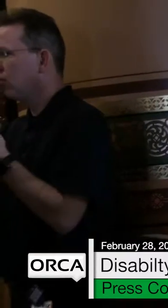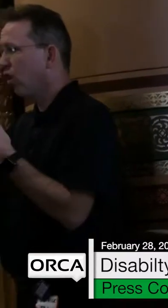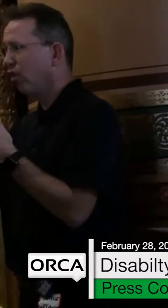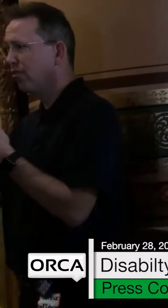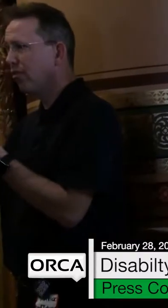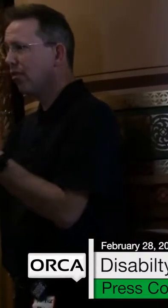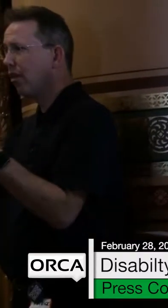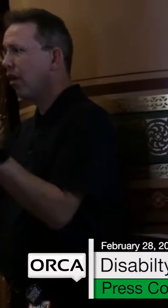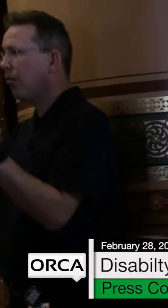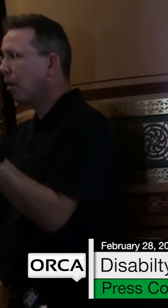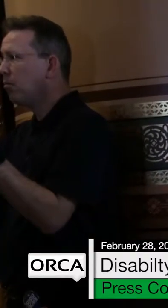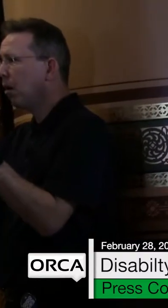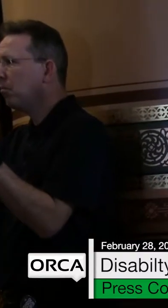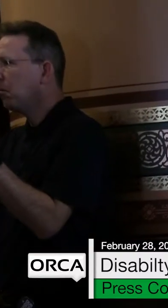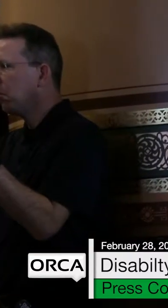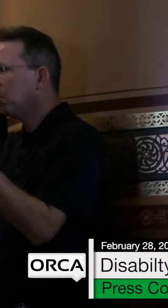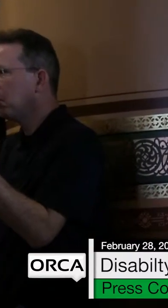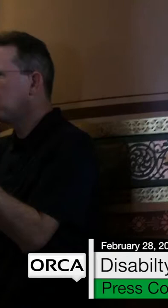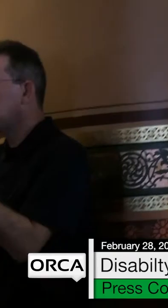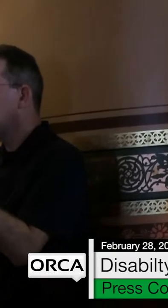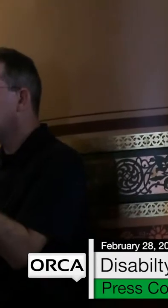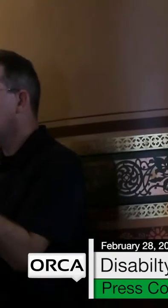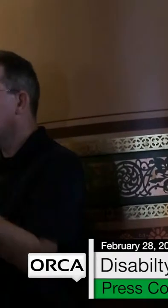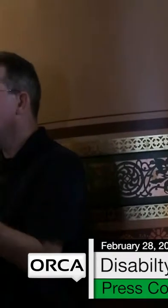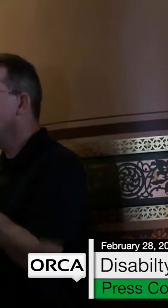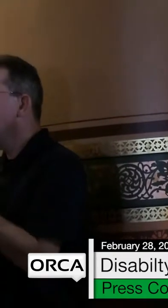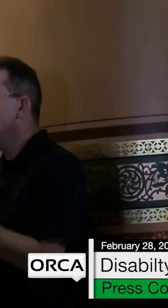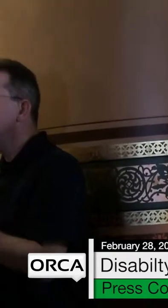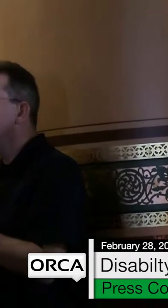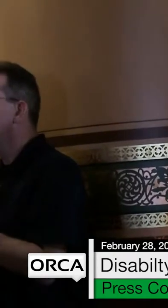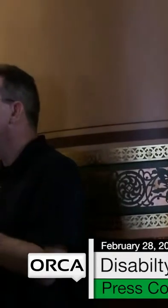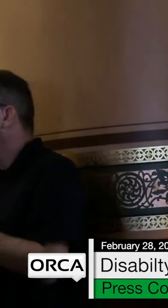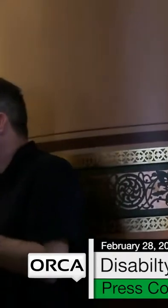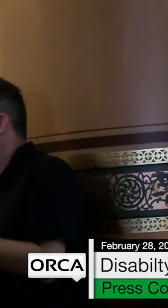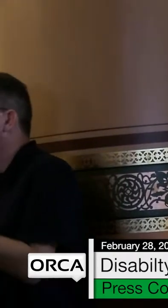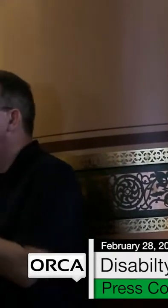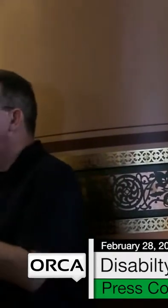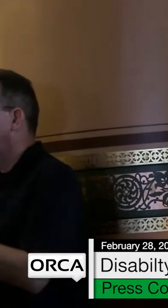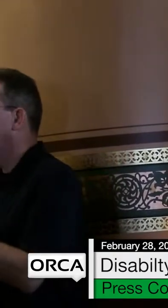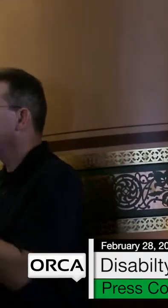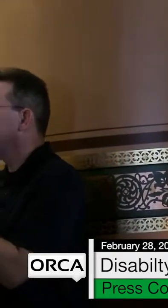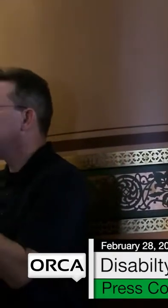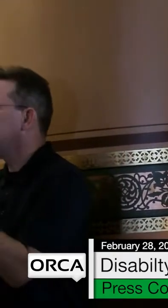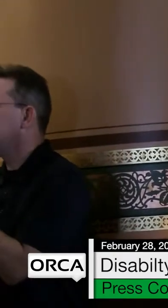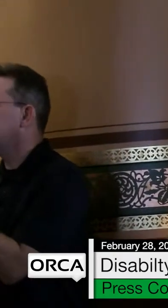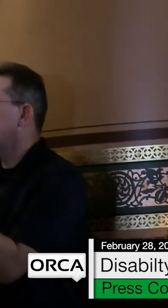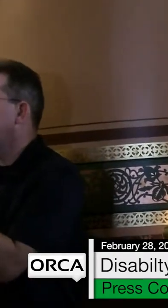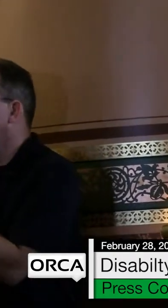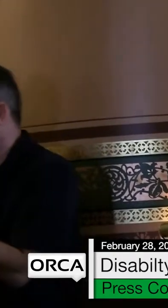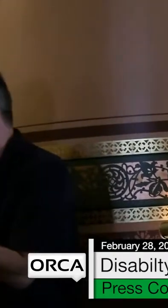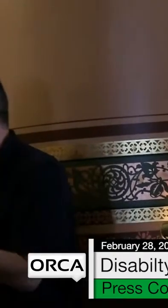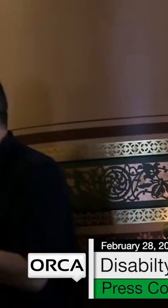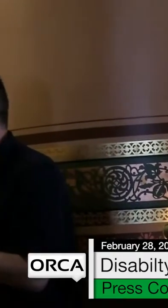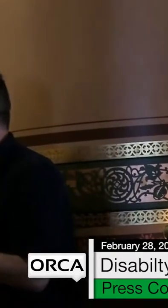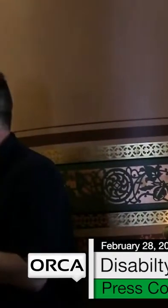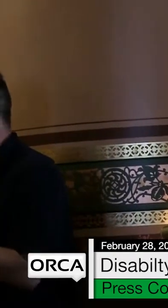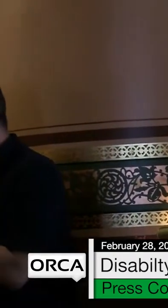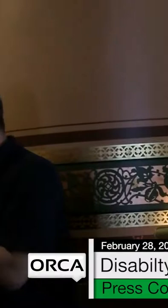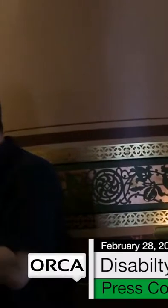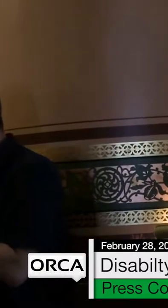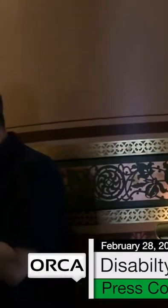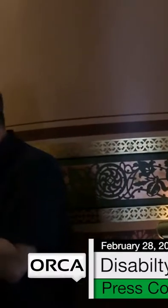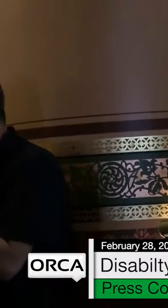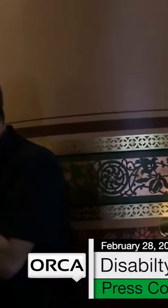developmental disability services. And because of these cuts, the agencies have no more places to cut that won't directly